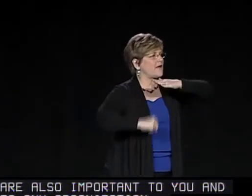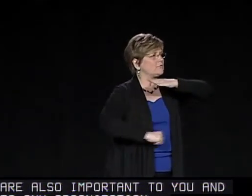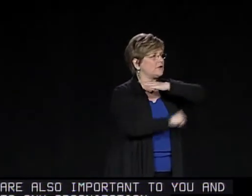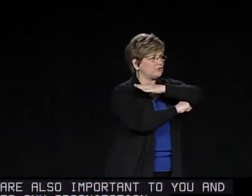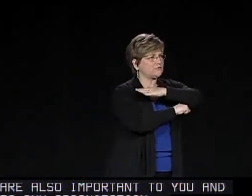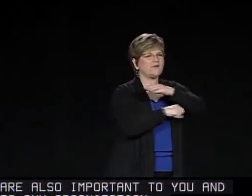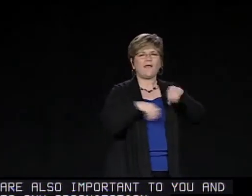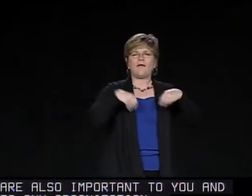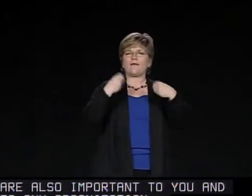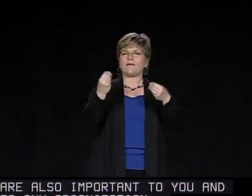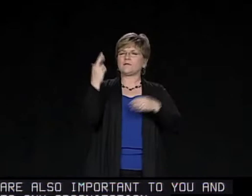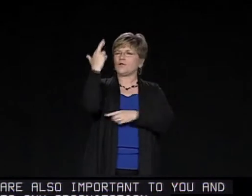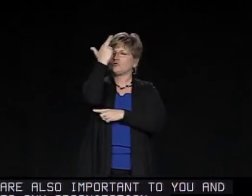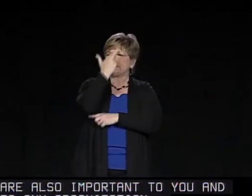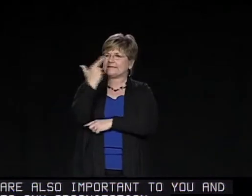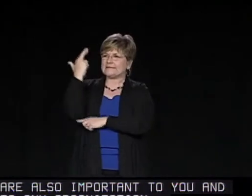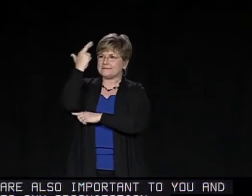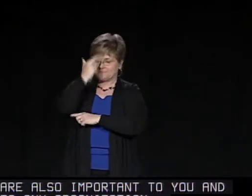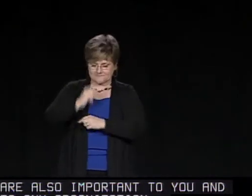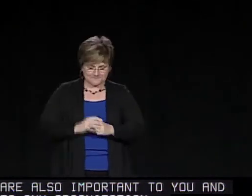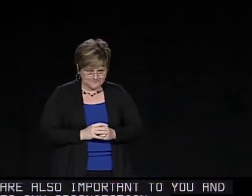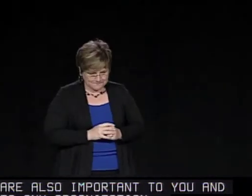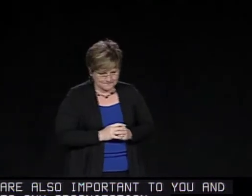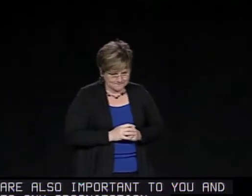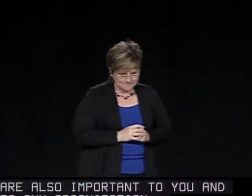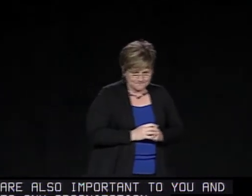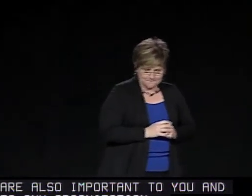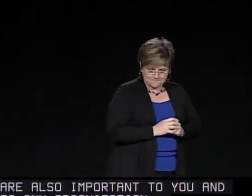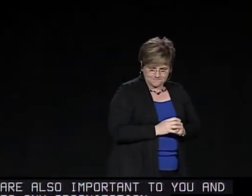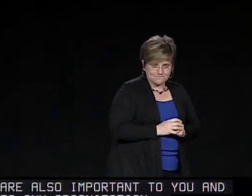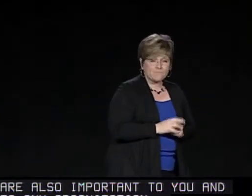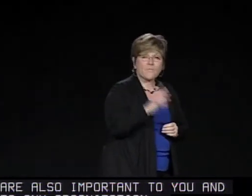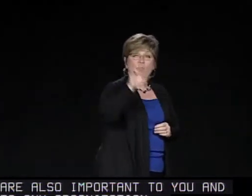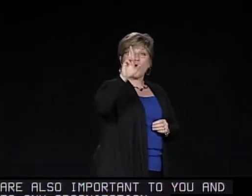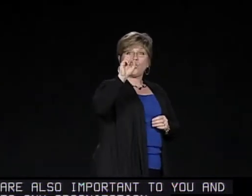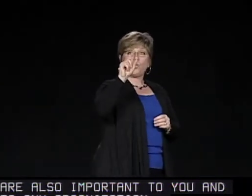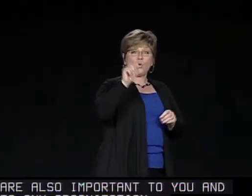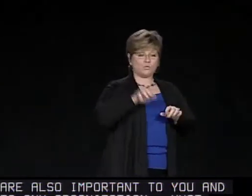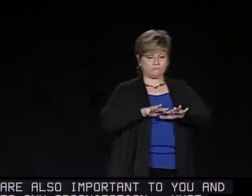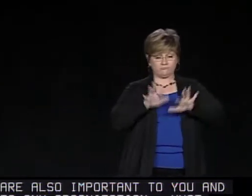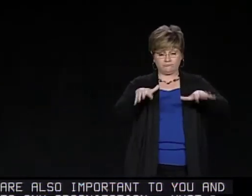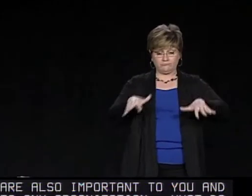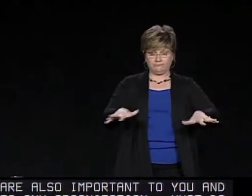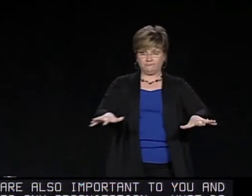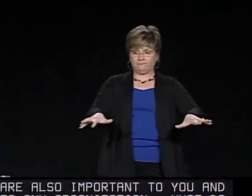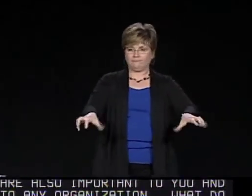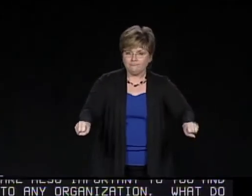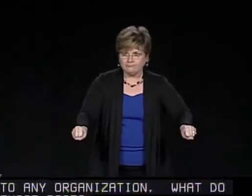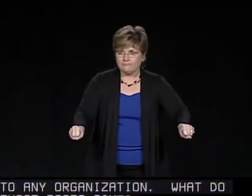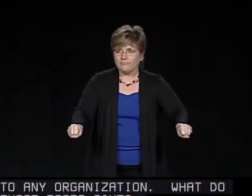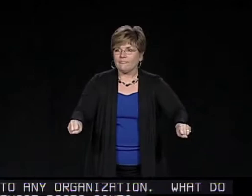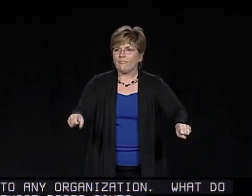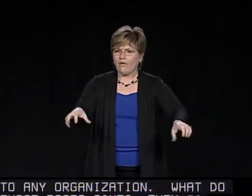What do those roots give? They give that tree a reason. They give that tree a foundation.